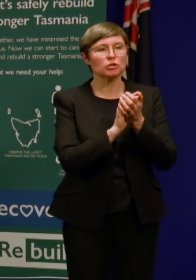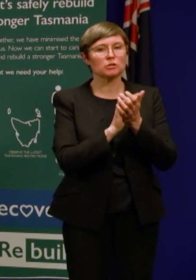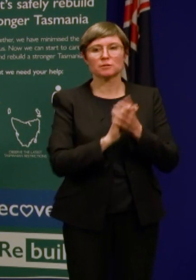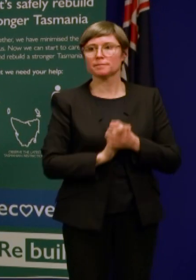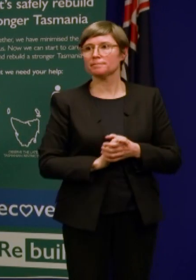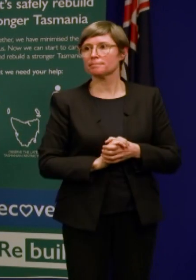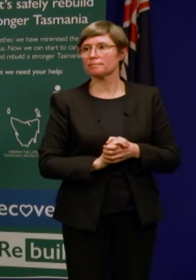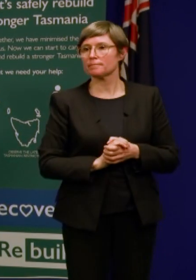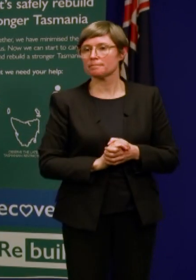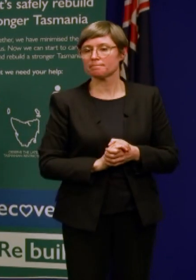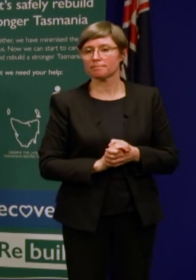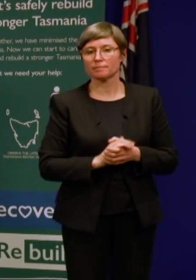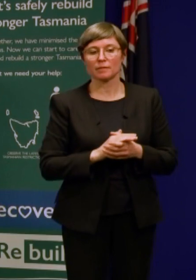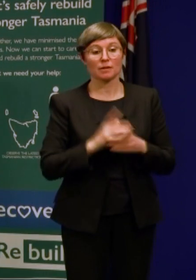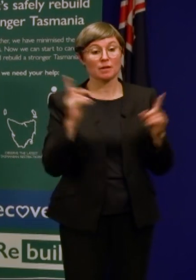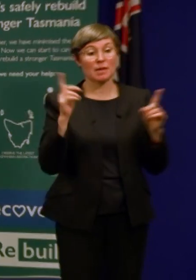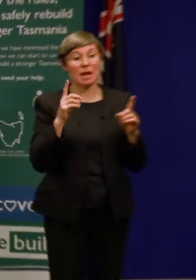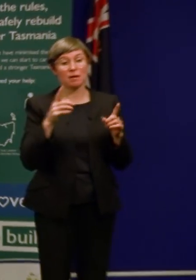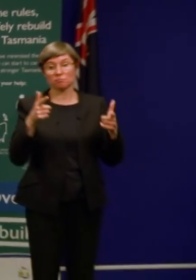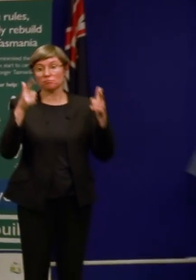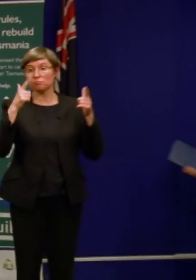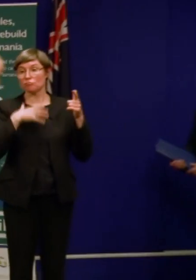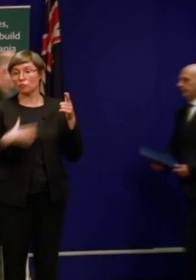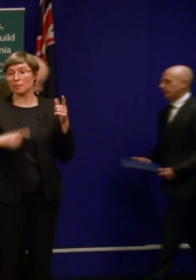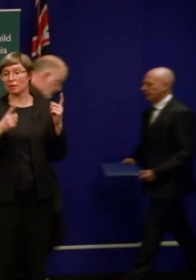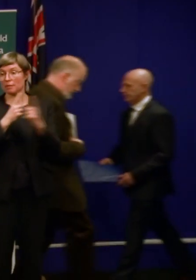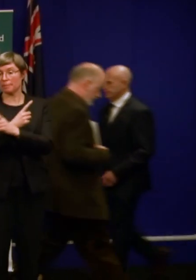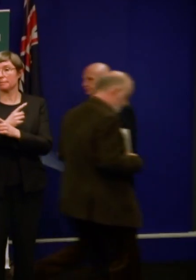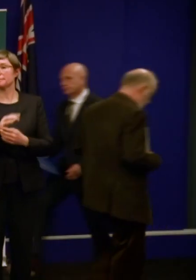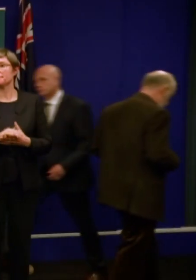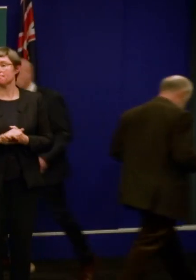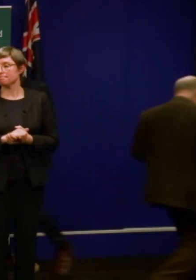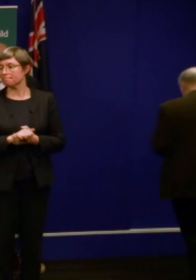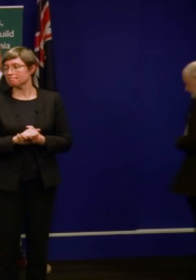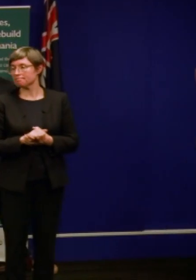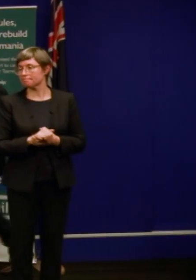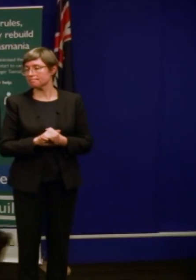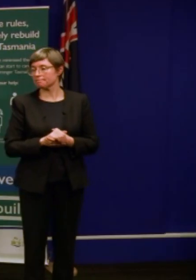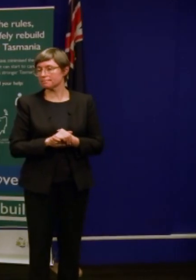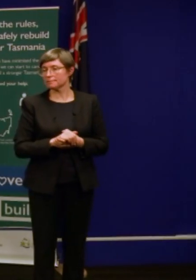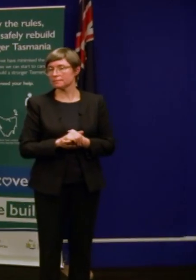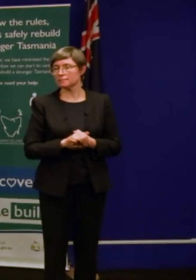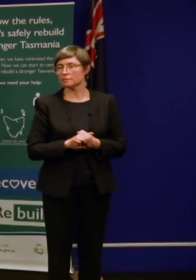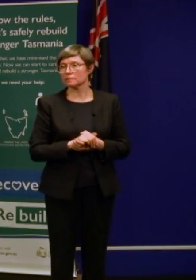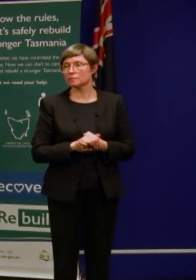of the most to